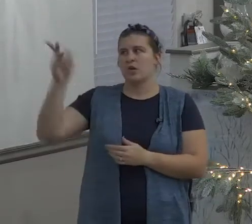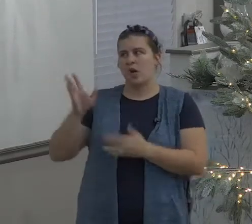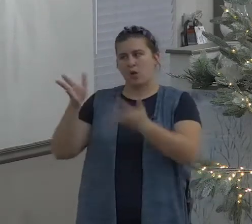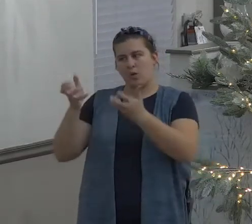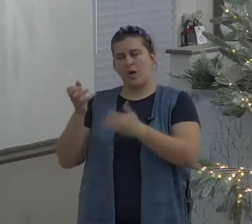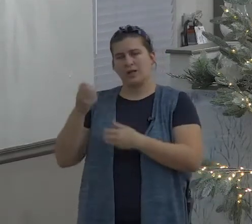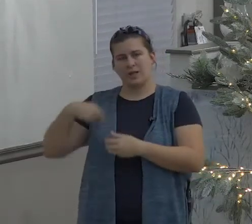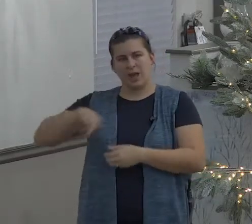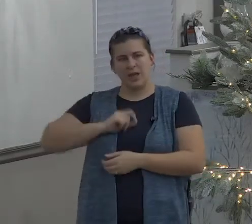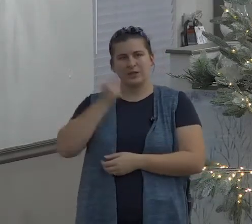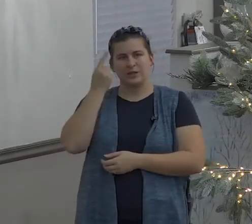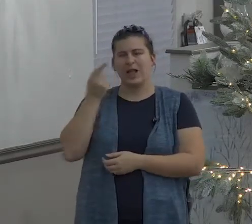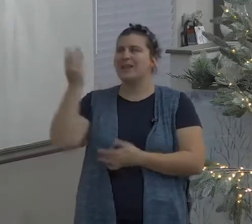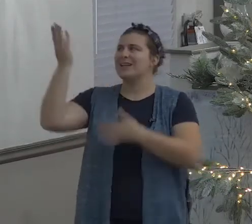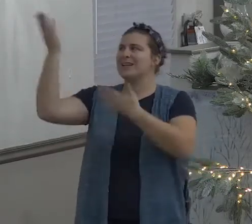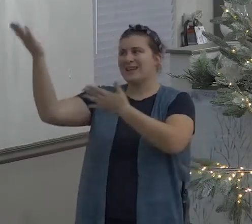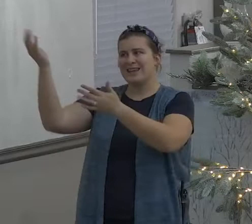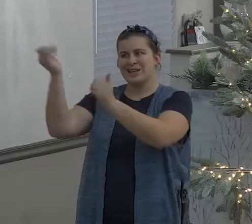idolatry